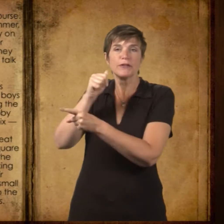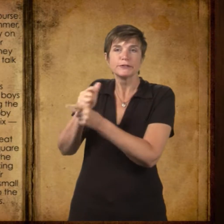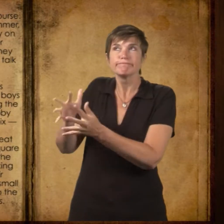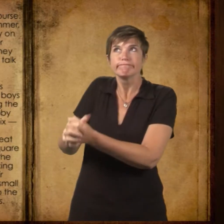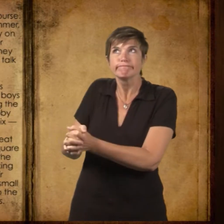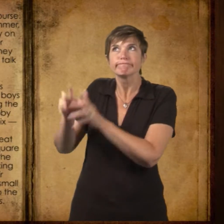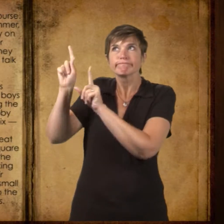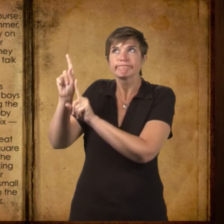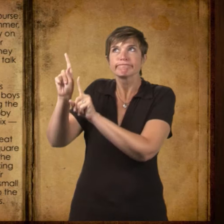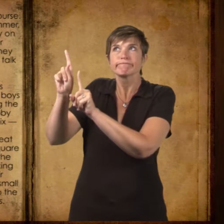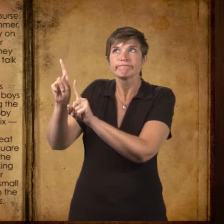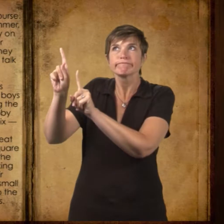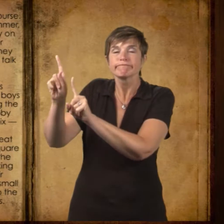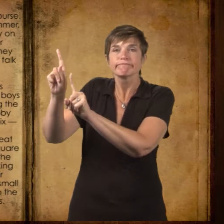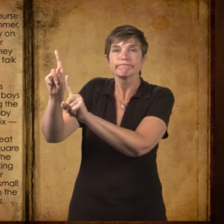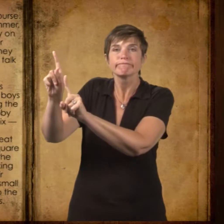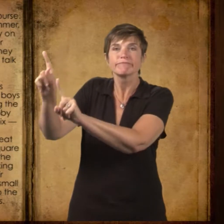the hands of their older brothers and sisters.